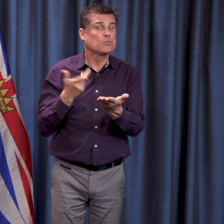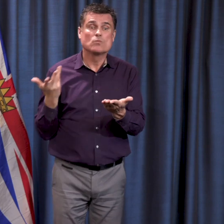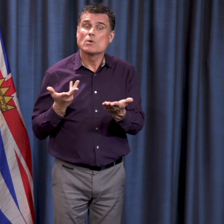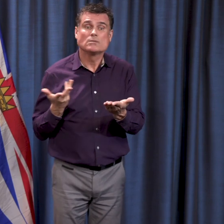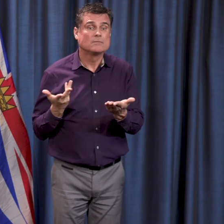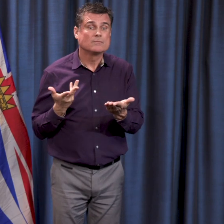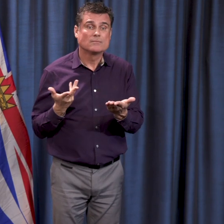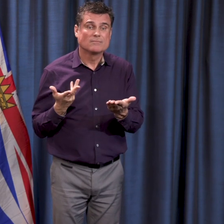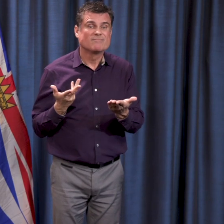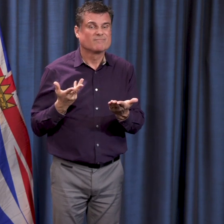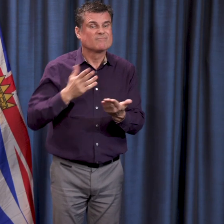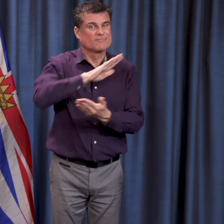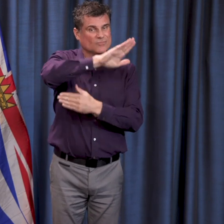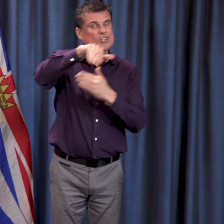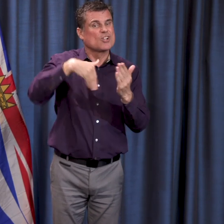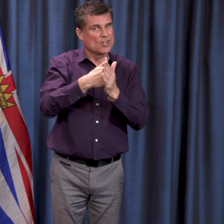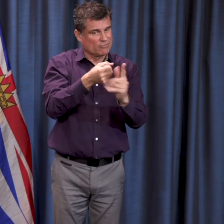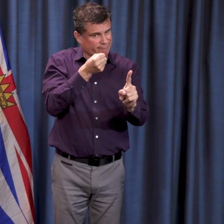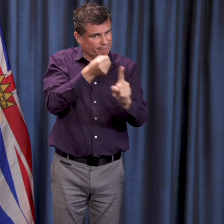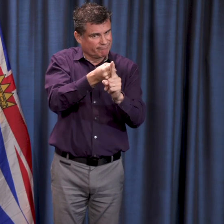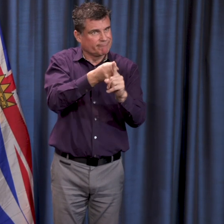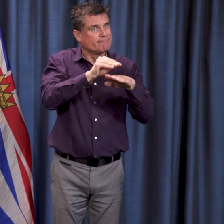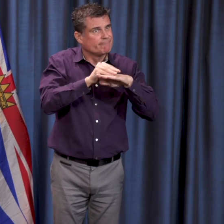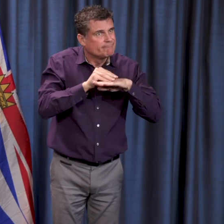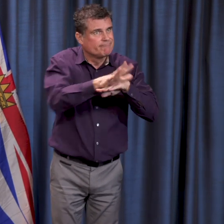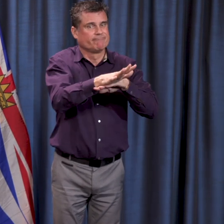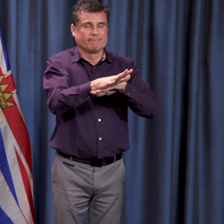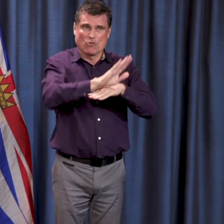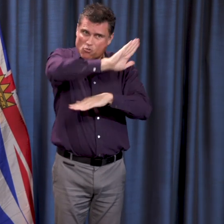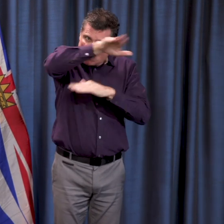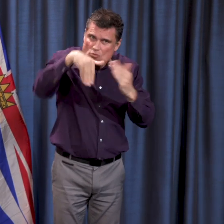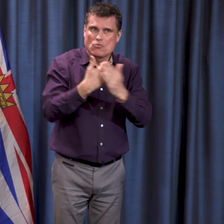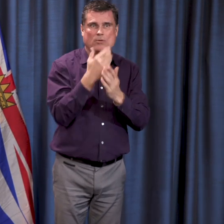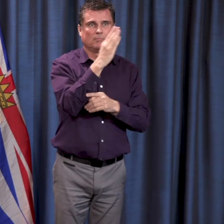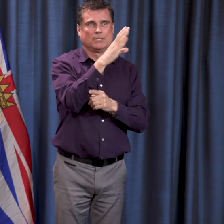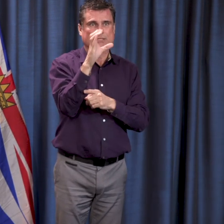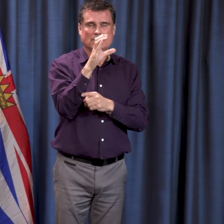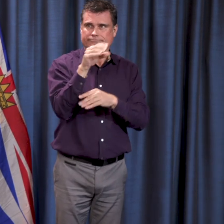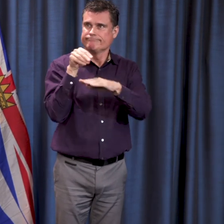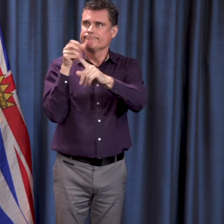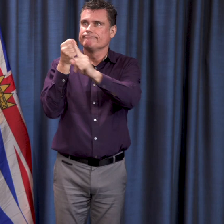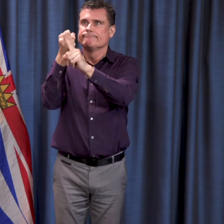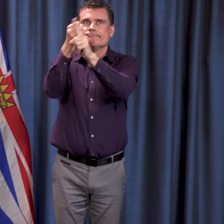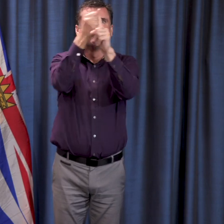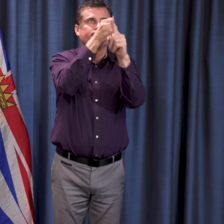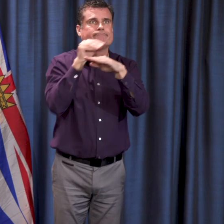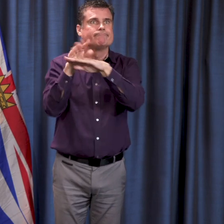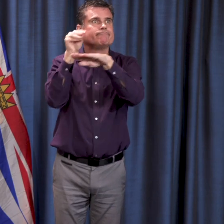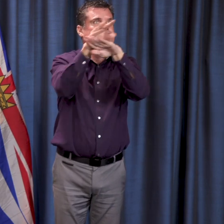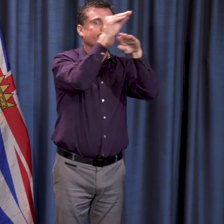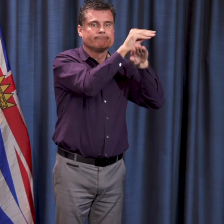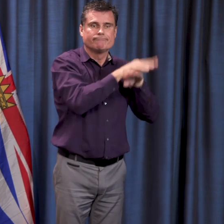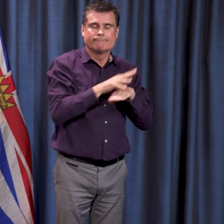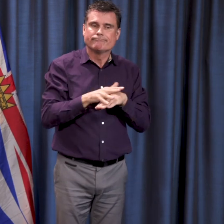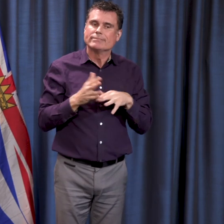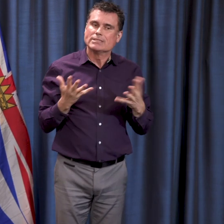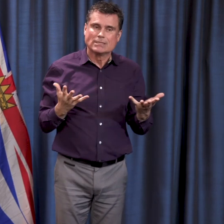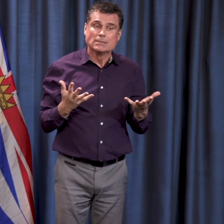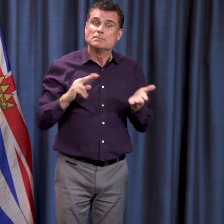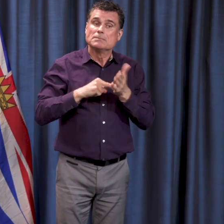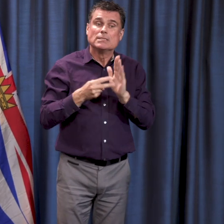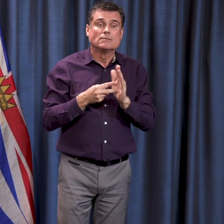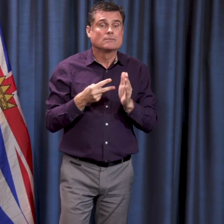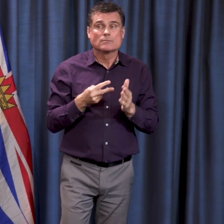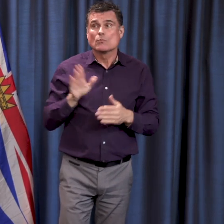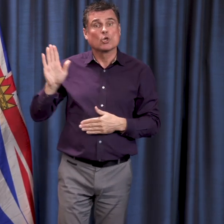immune and that everyone, everyone has to take the steps that Dr. Henry has recommended to prepare and to